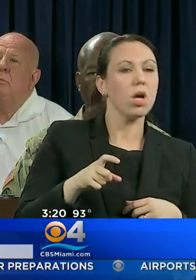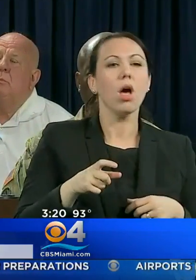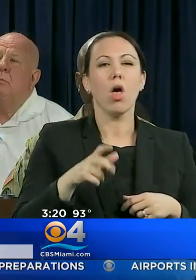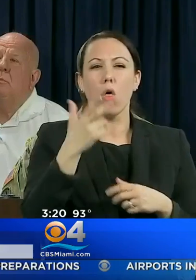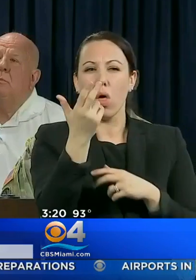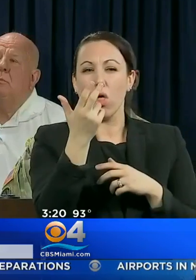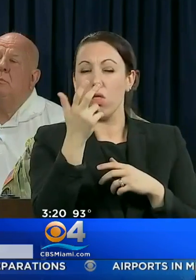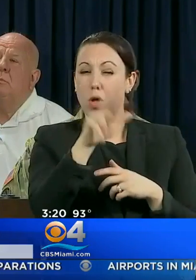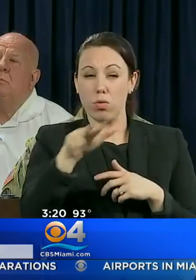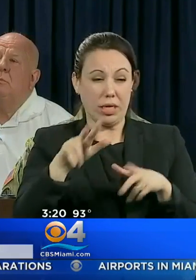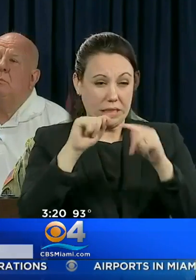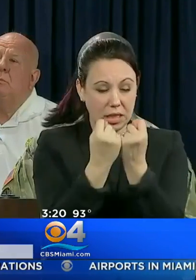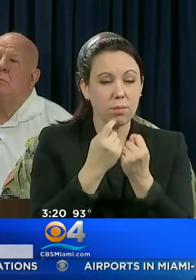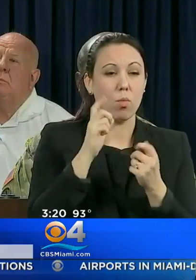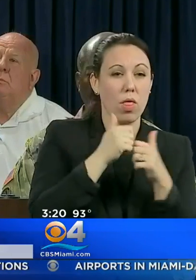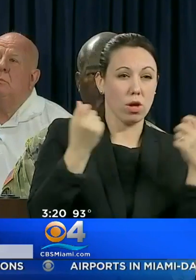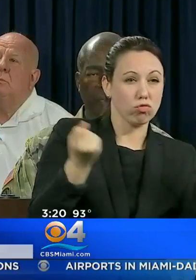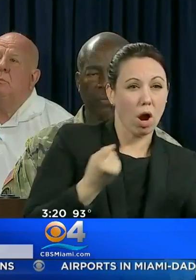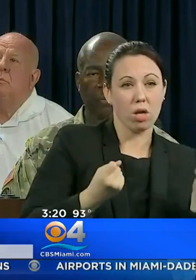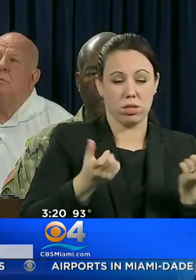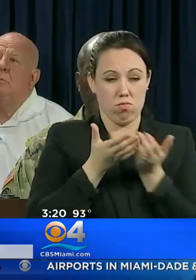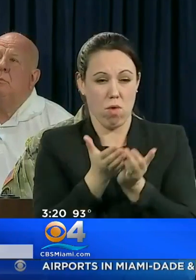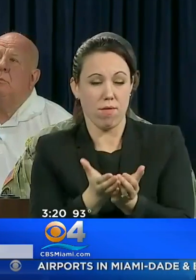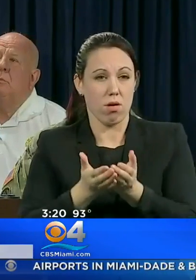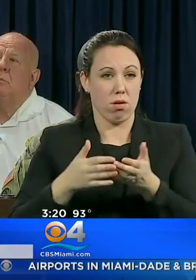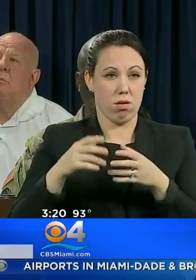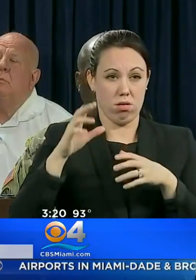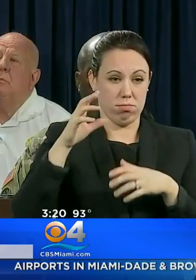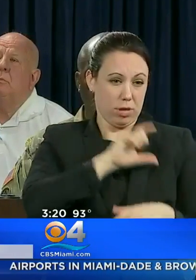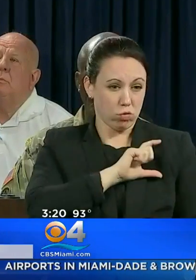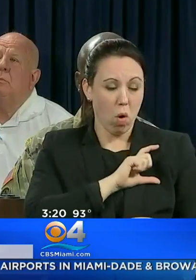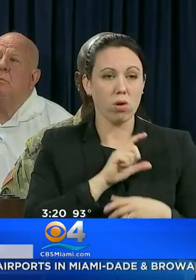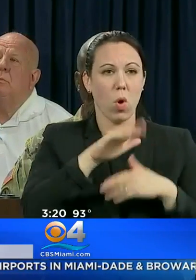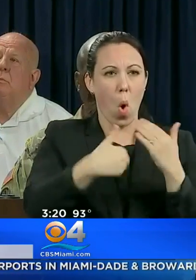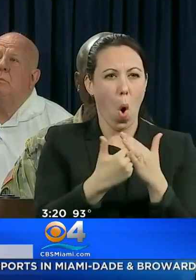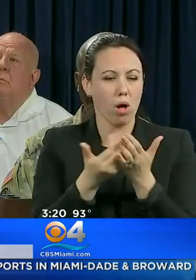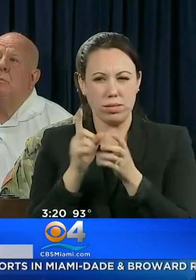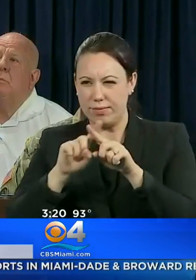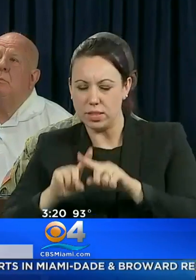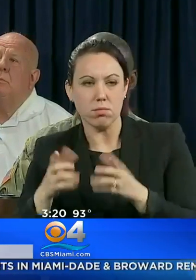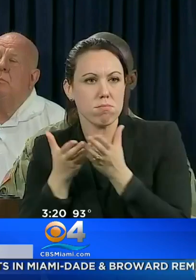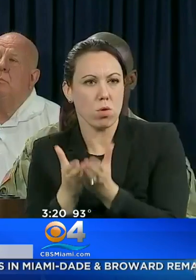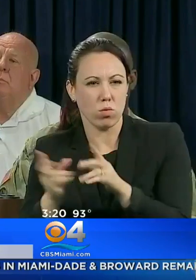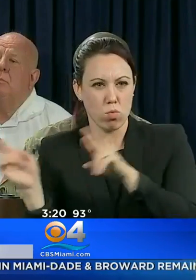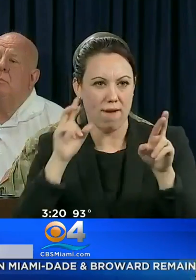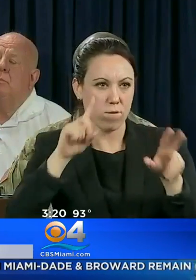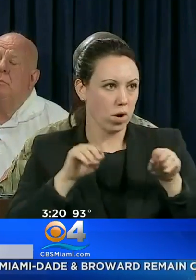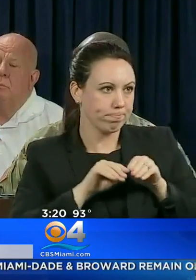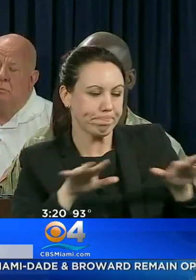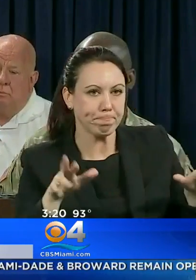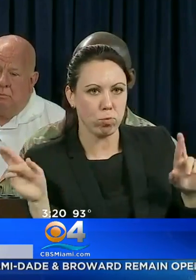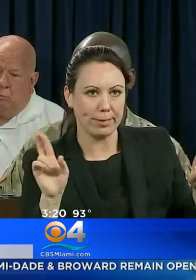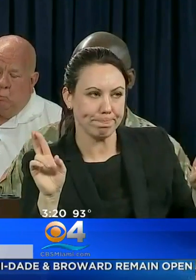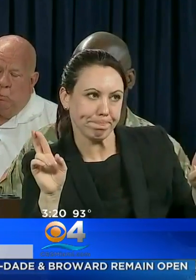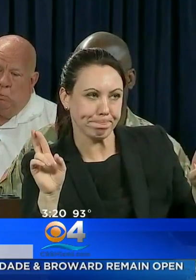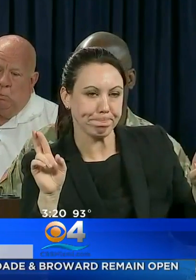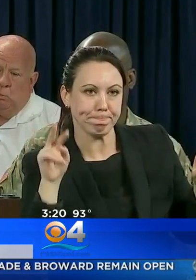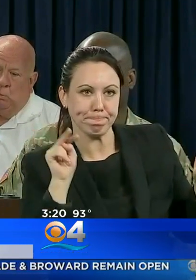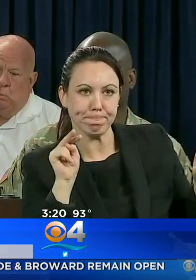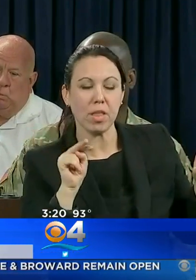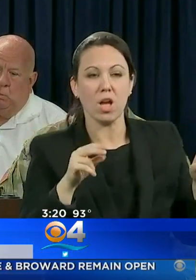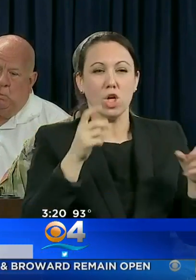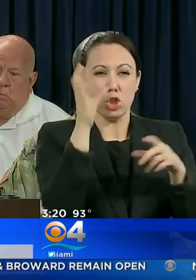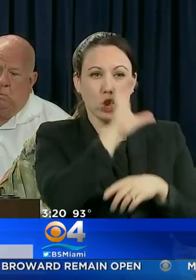RESOURCES SUCH AS TRUCKS, ATV, SHALLOW DRAFT BOATS ARE PREPARING FOR EVACUATION AND SUPPORT, SEARCH AND RESCUE